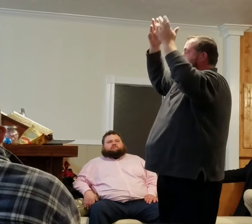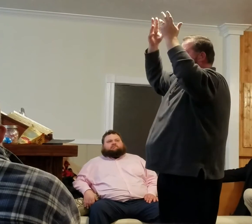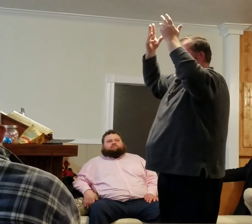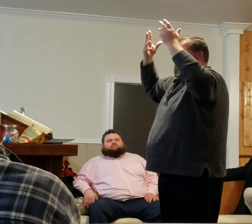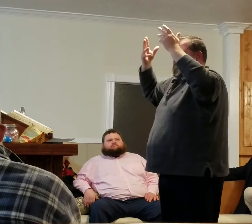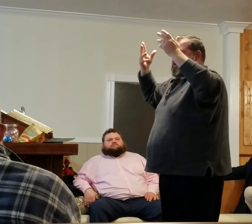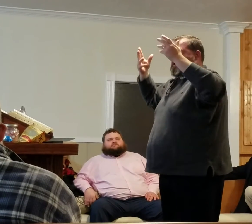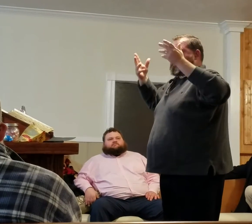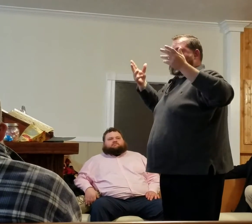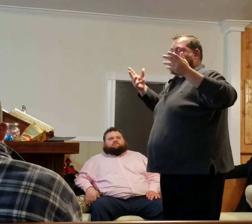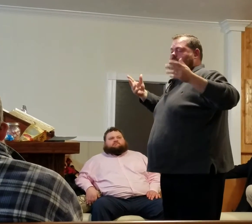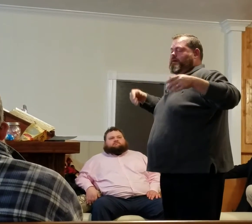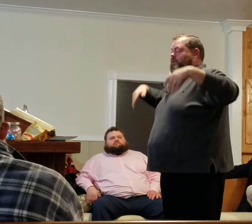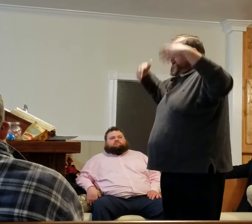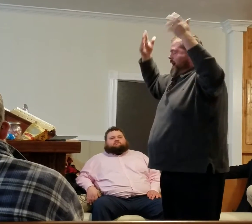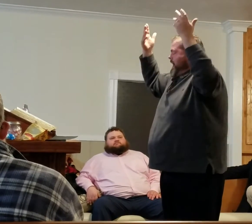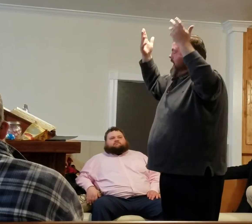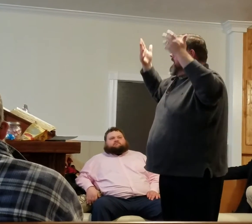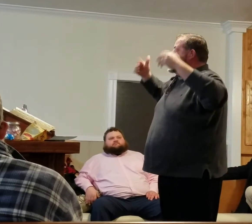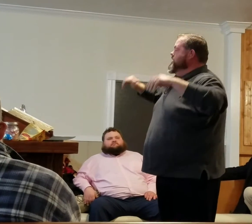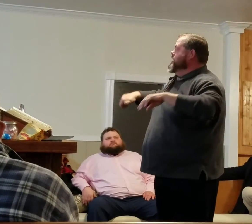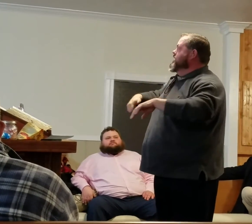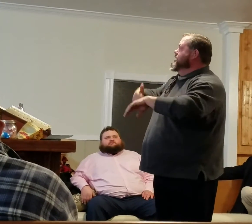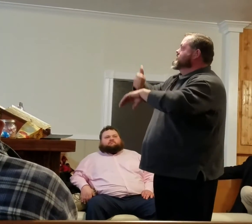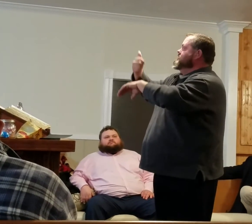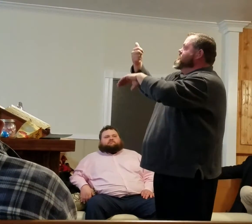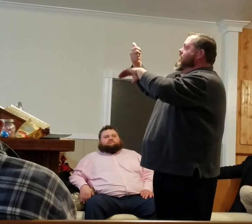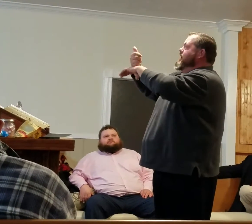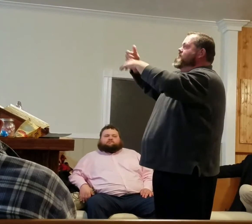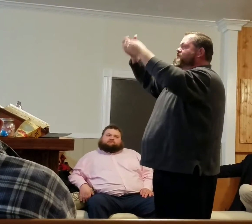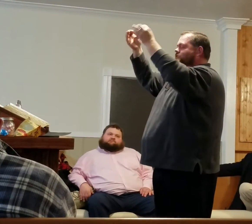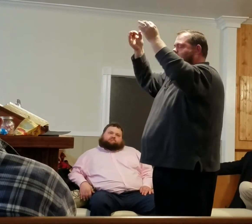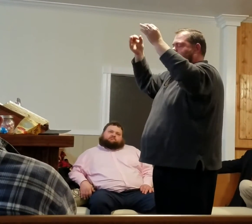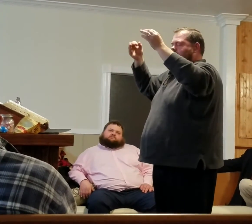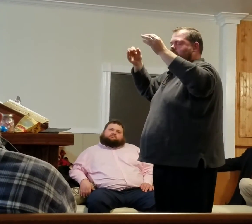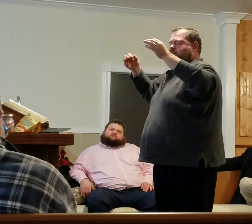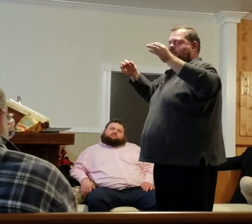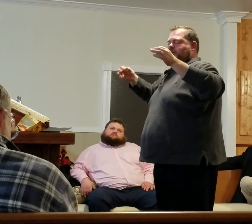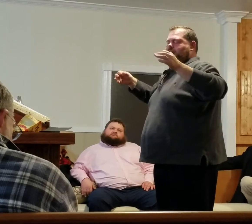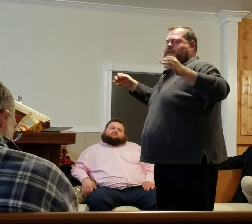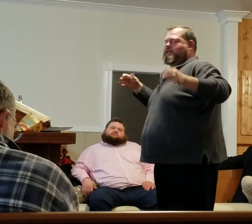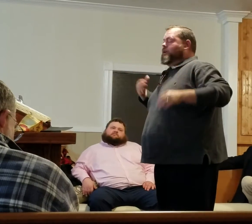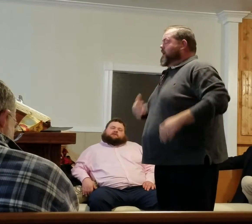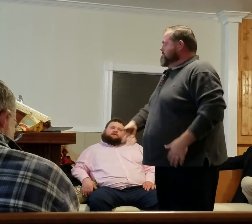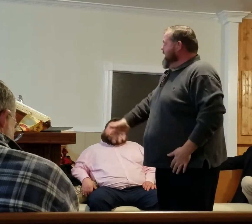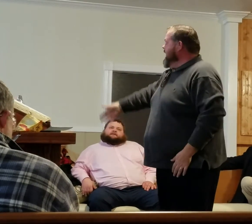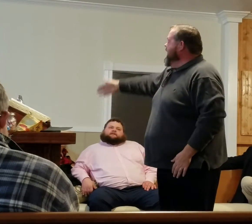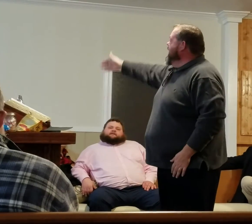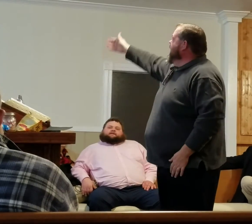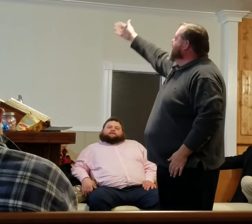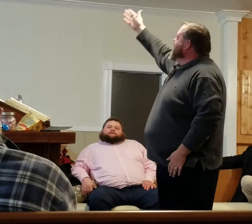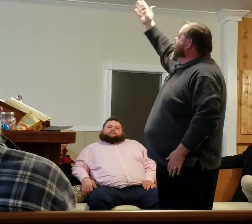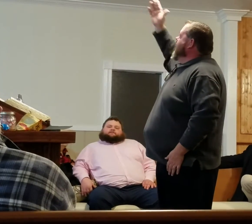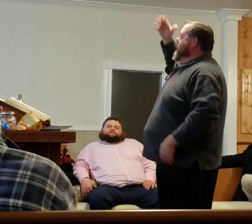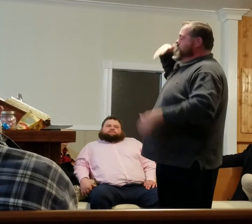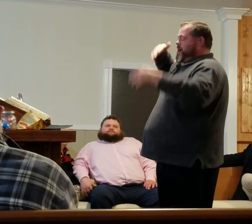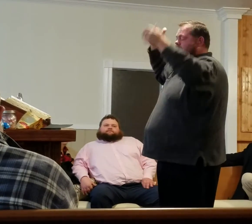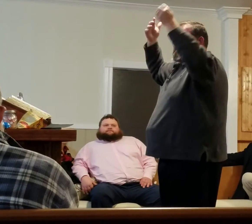gone, I've been set free. My God, my